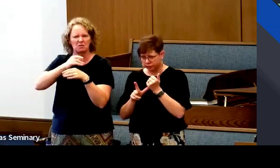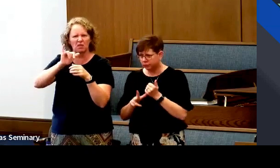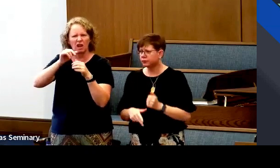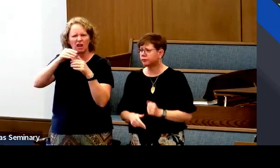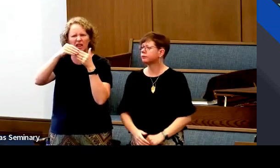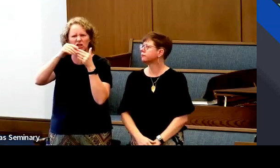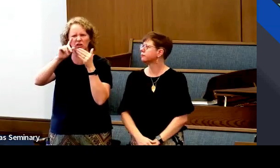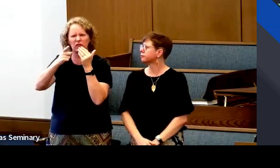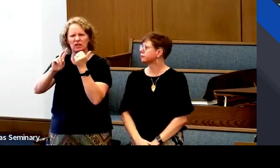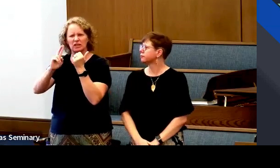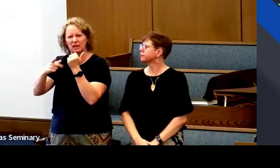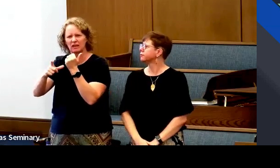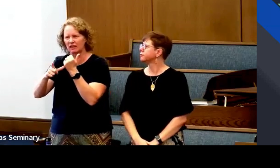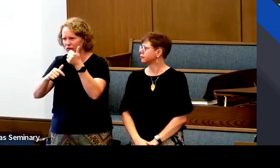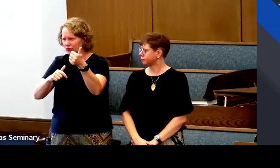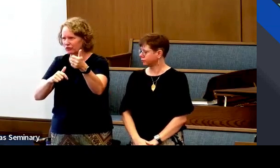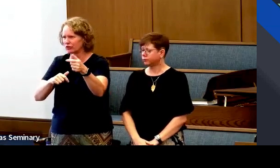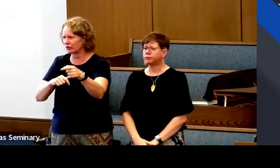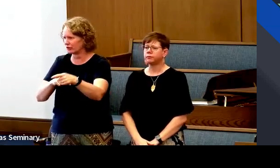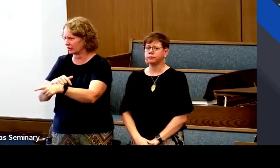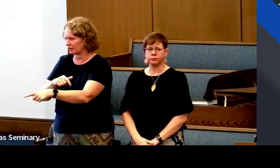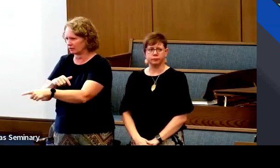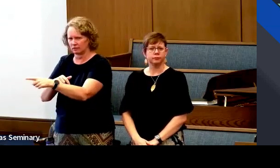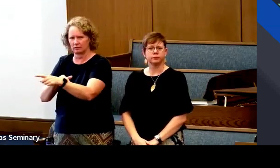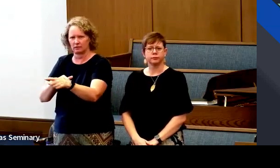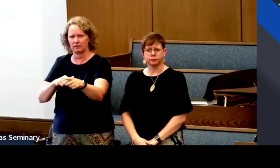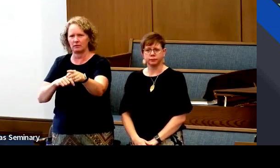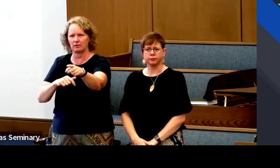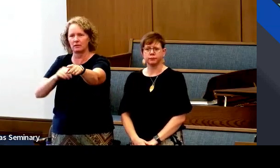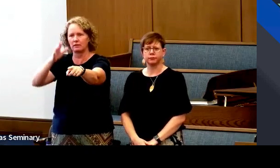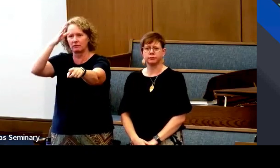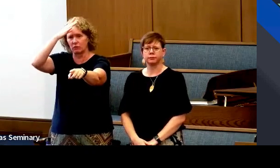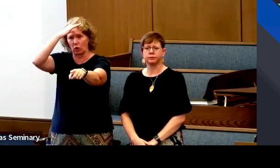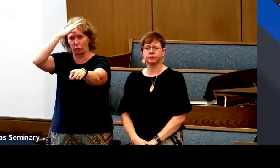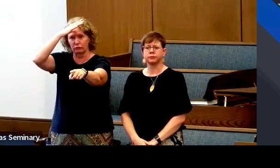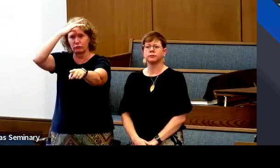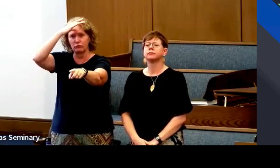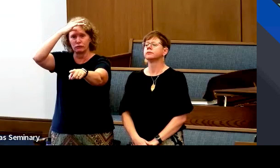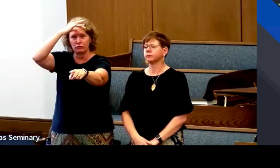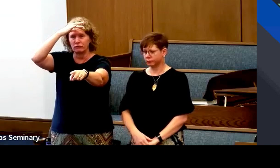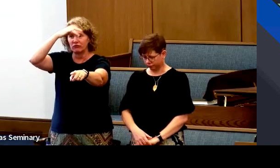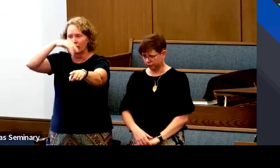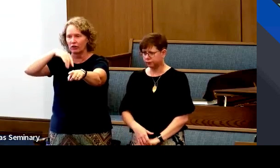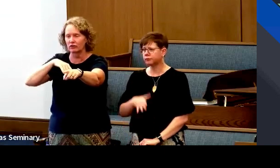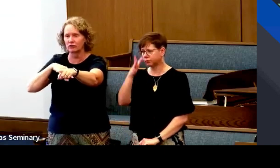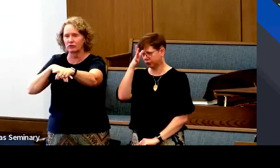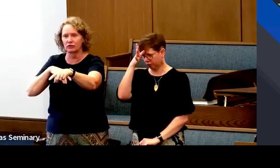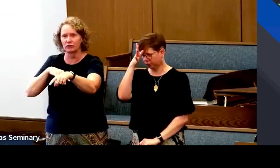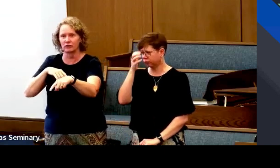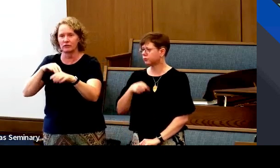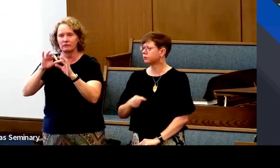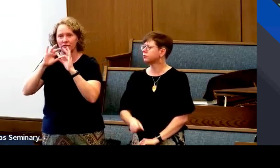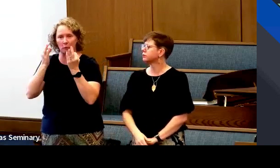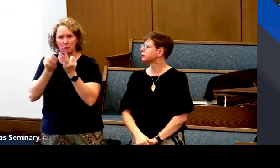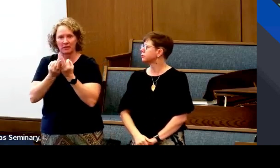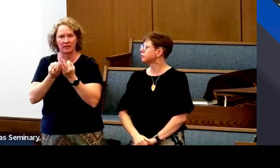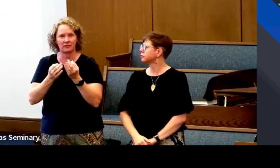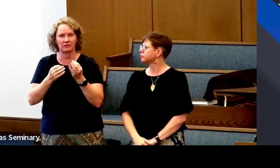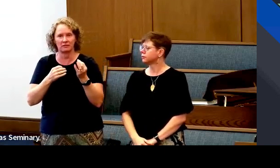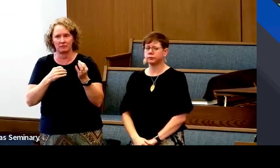First and second counselor. That's right. Bishop Rick. Who else? A father. Okay.